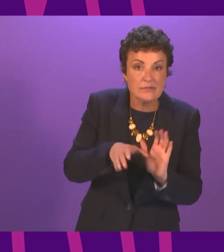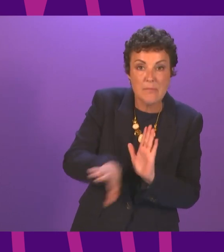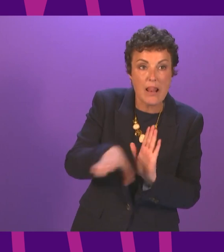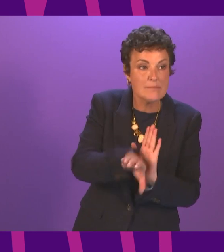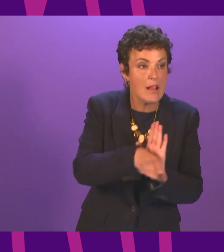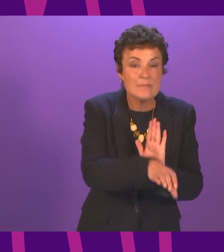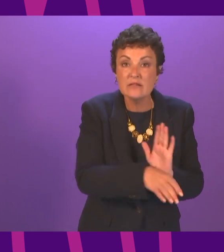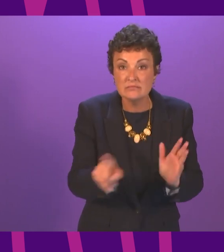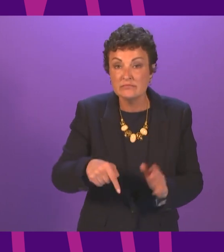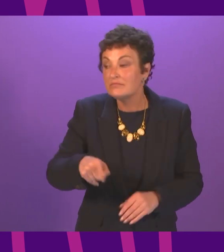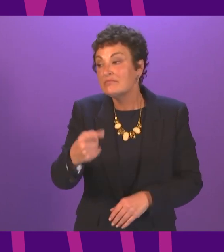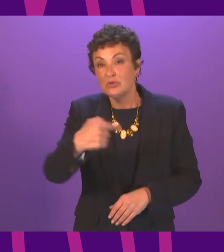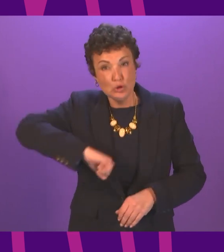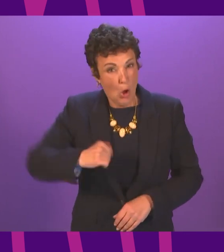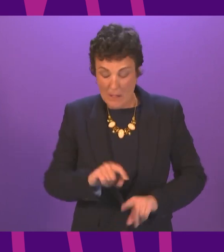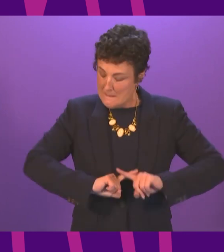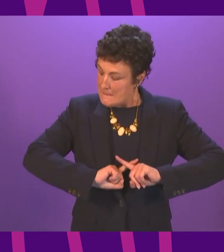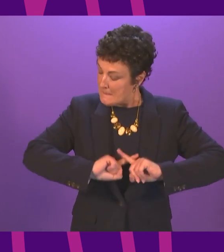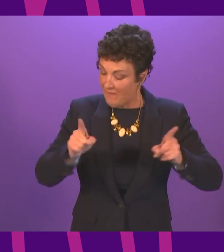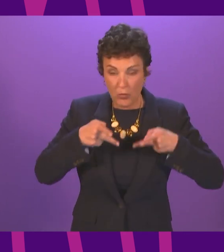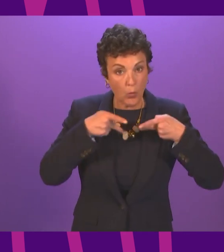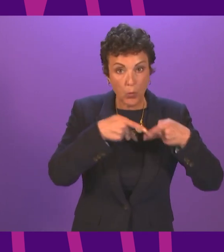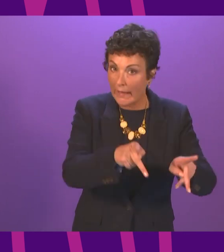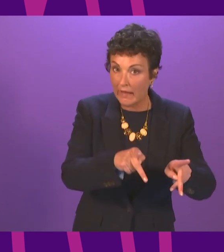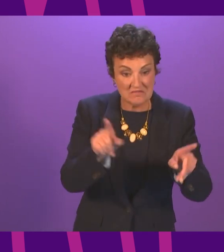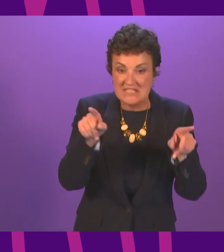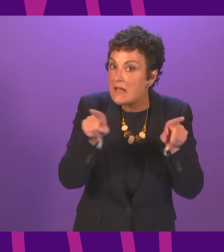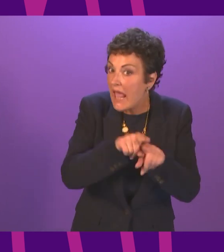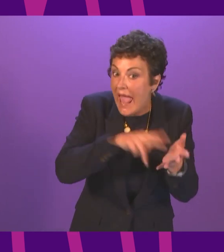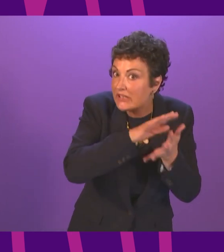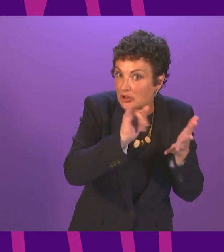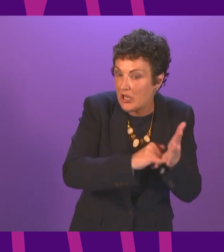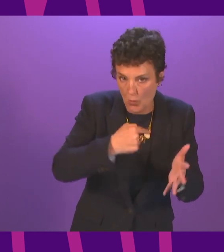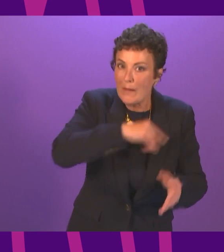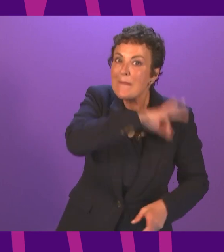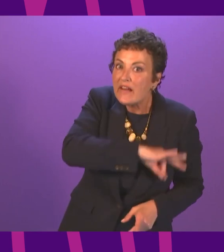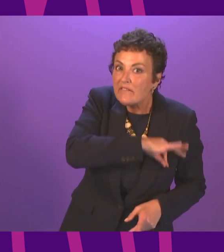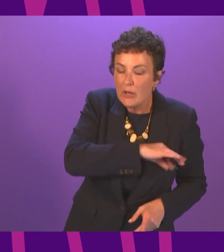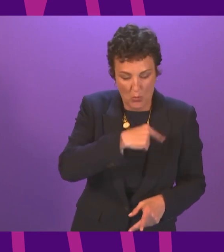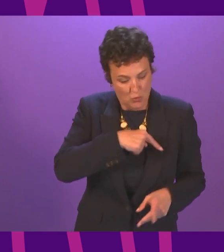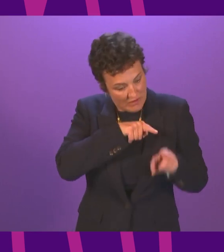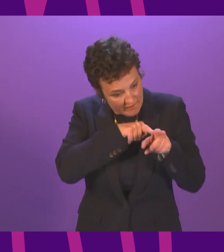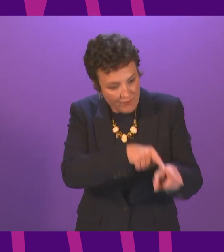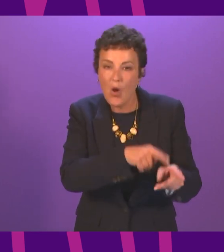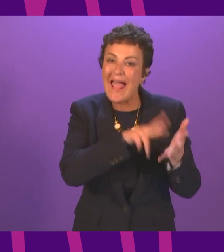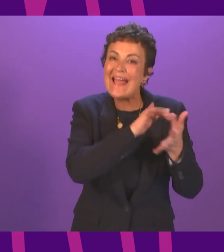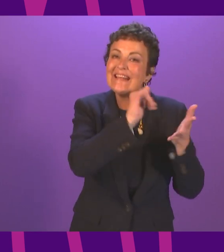where Scotland took a different path like on test and trace we benefited from the willingness to go our own way